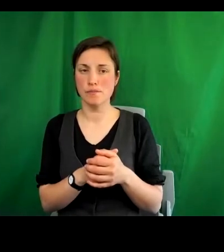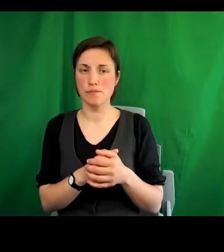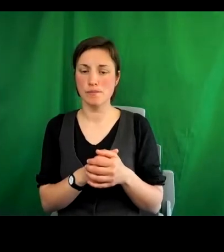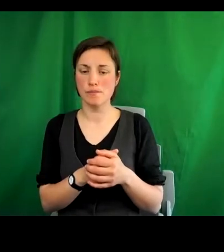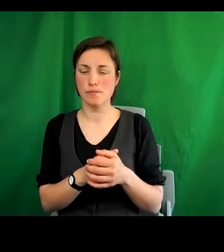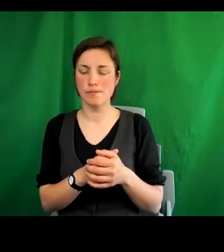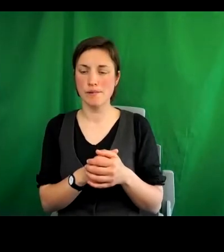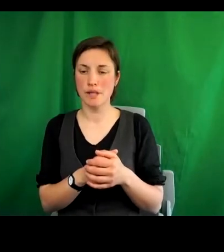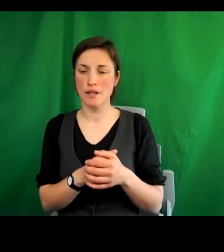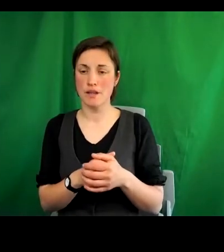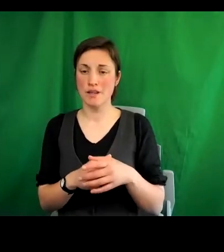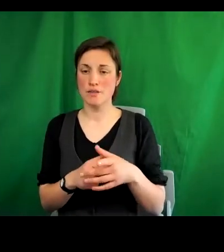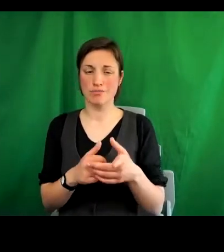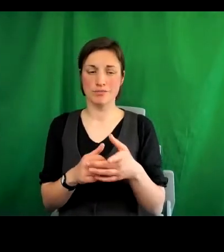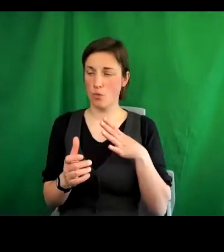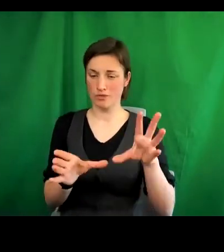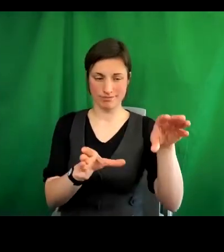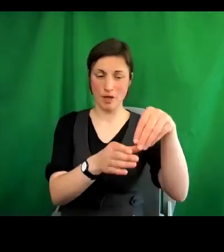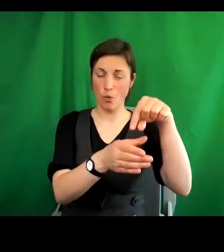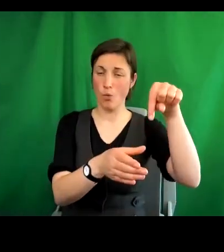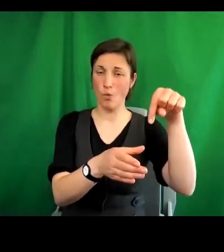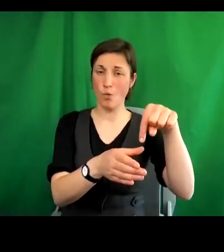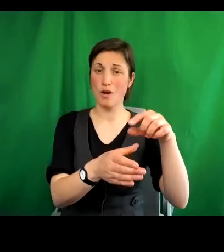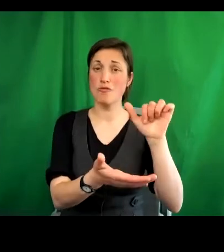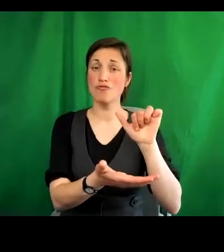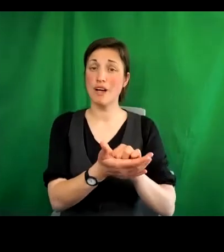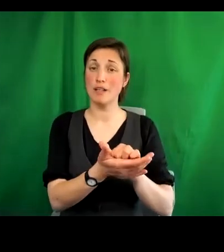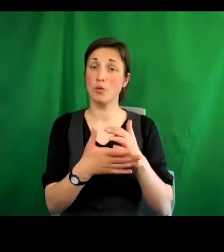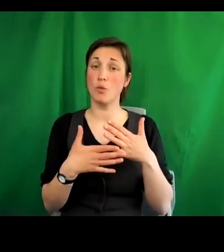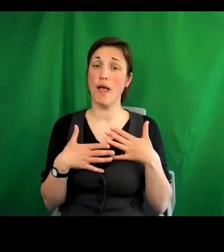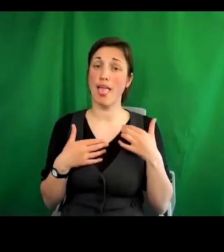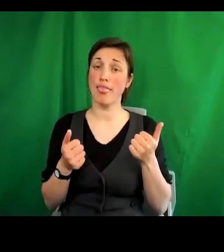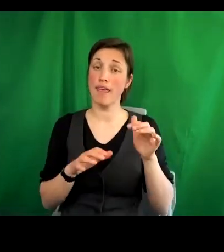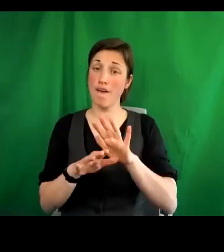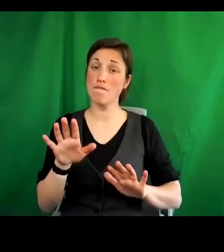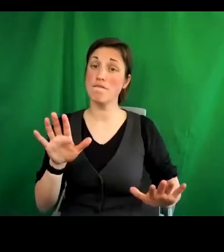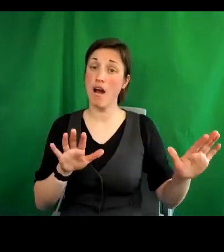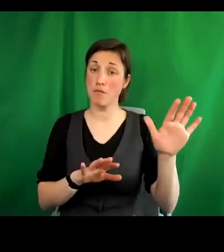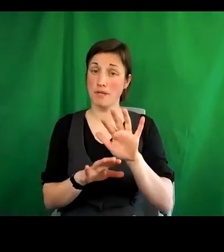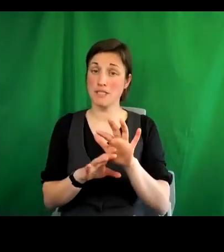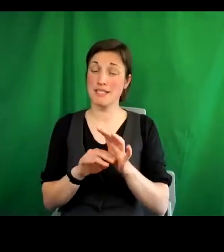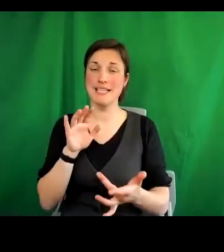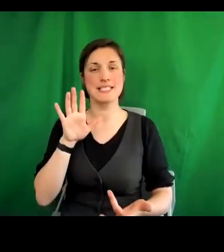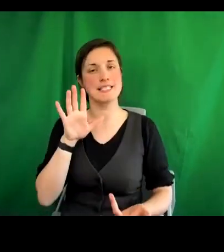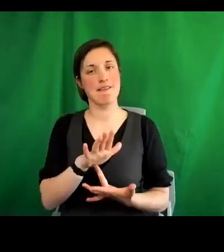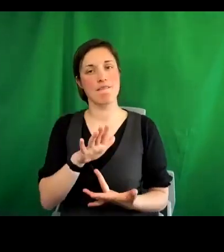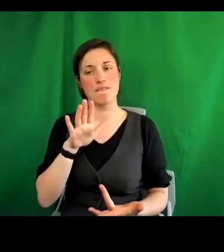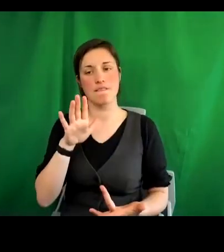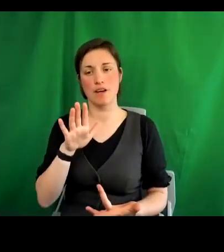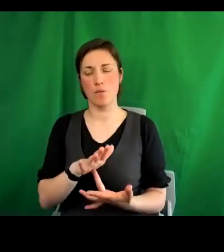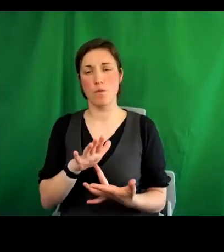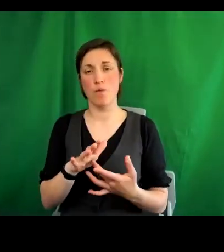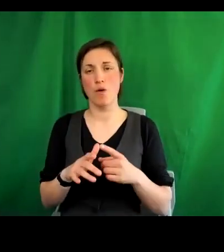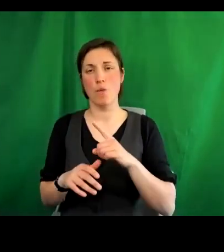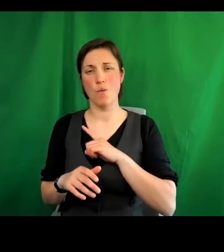in the framework the right to a healthy environment is quite significant because it adds weight to a movement